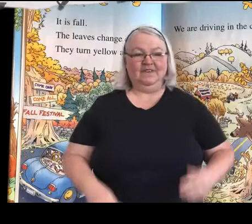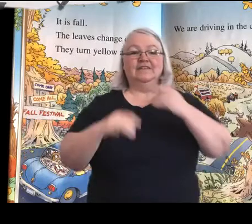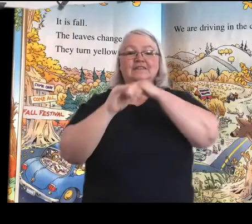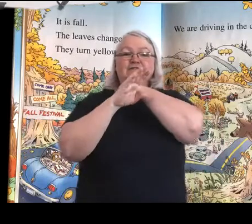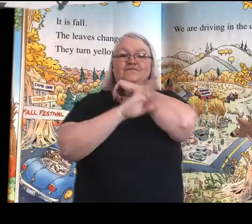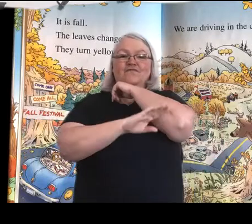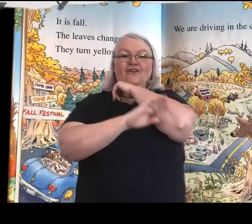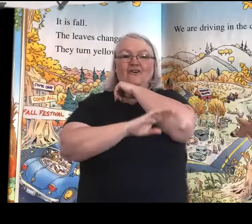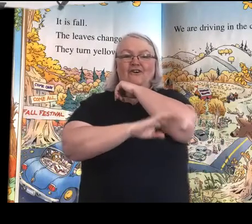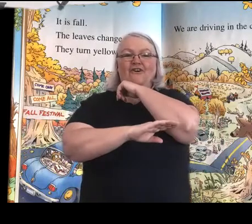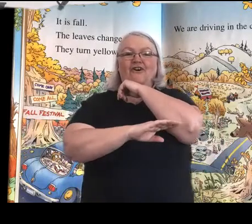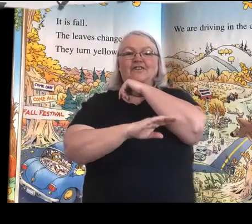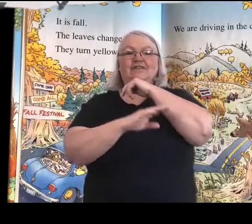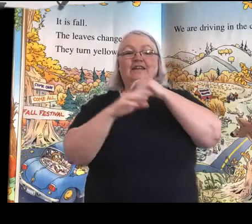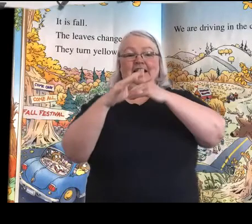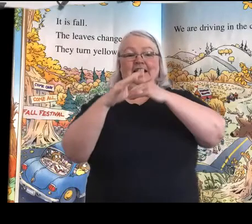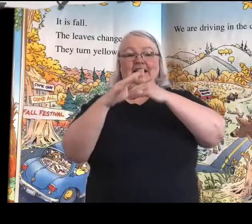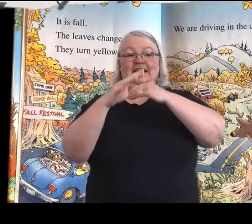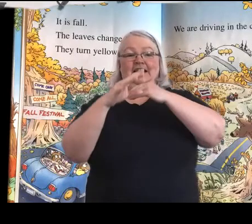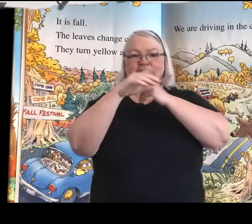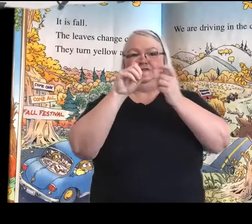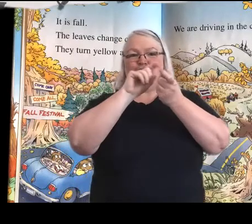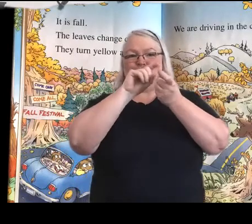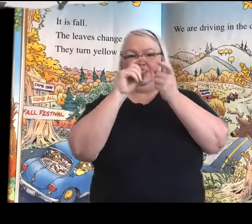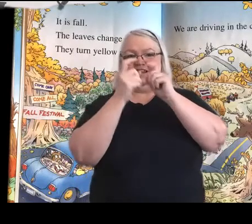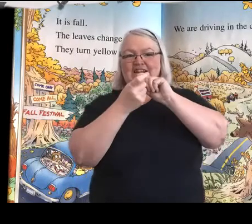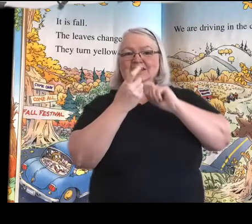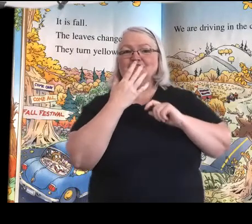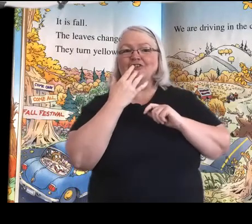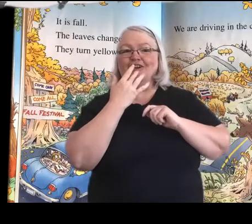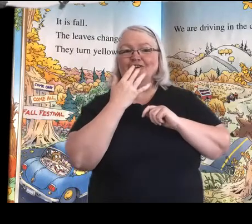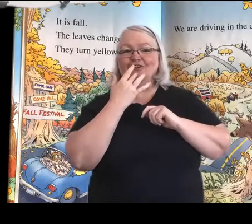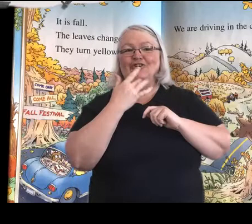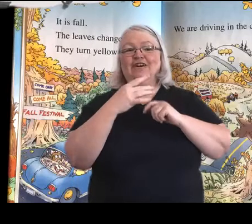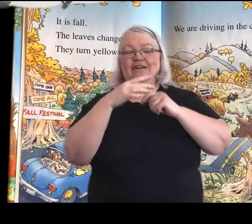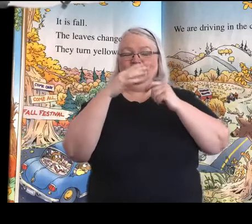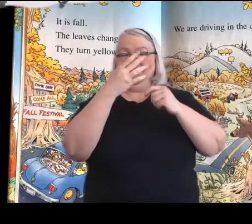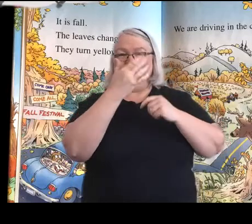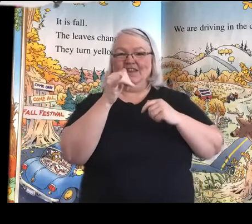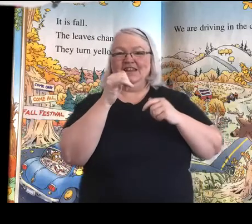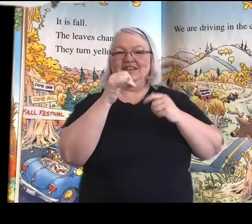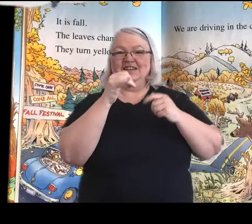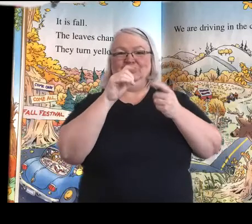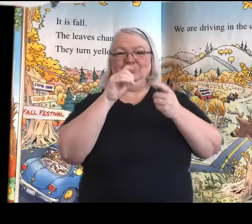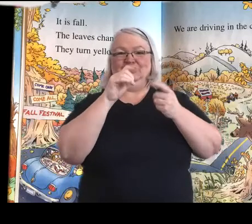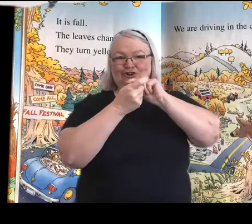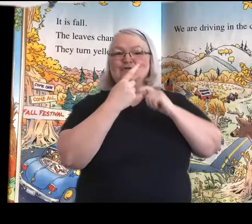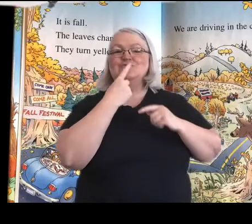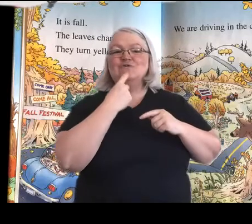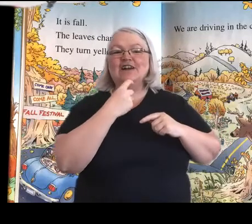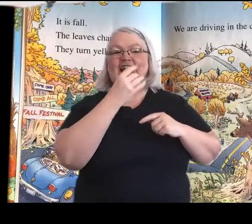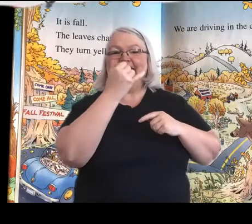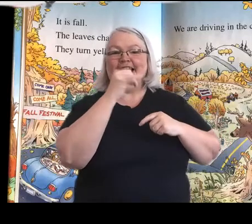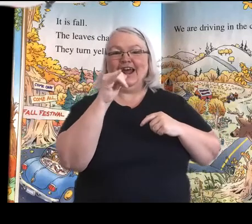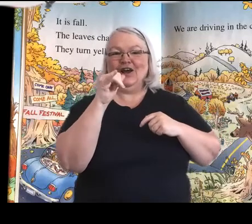It is fall. The leaves change color. They